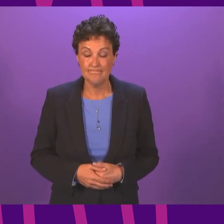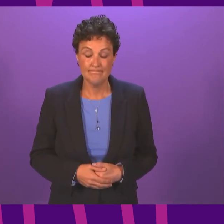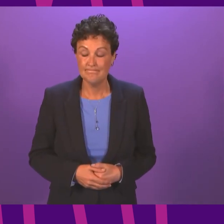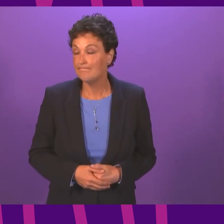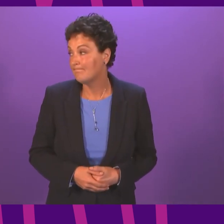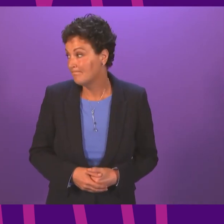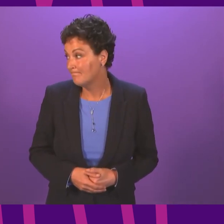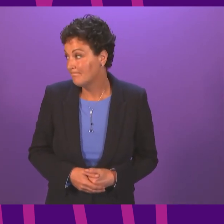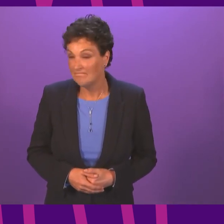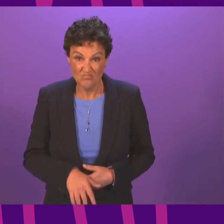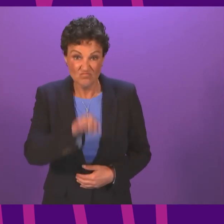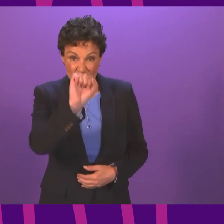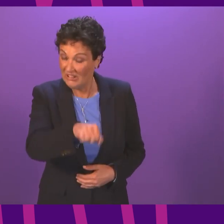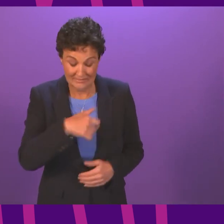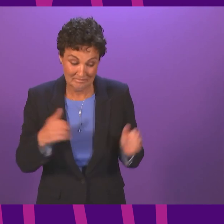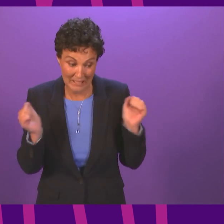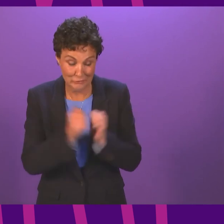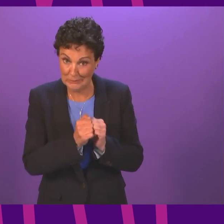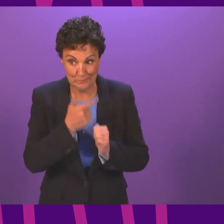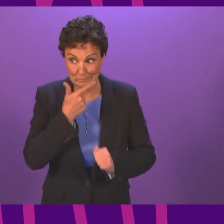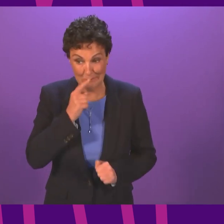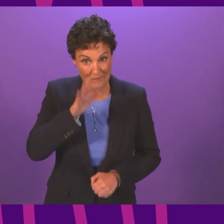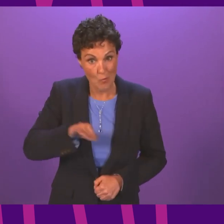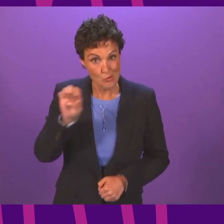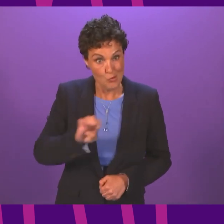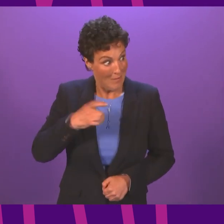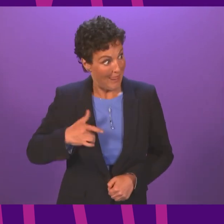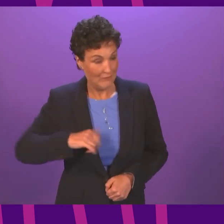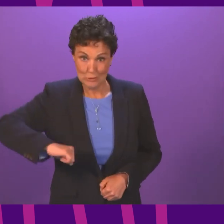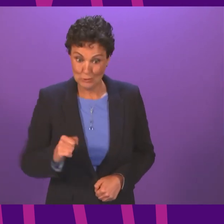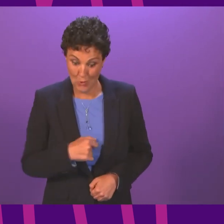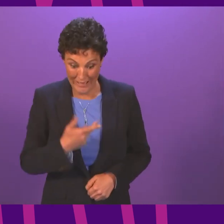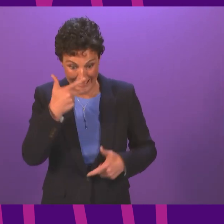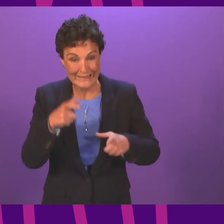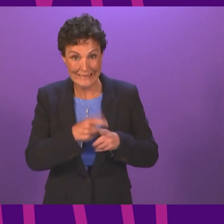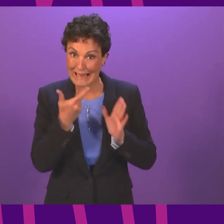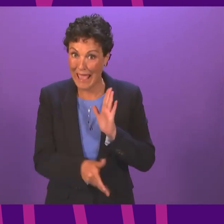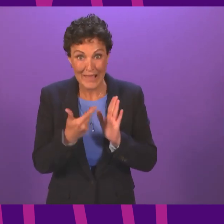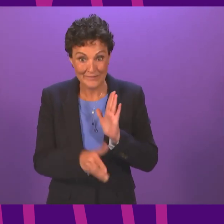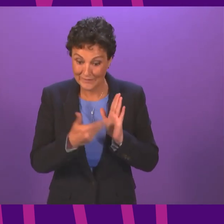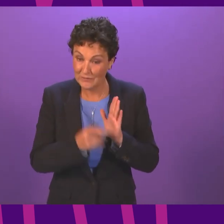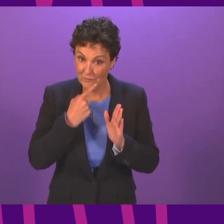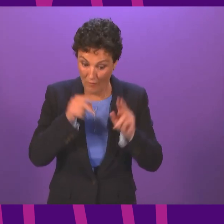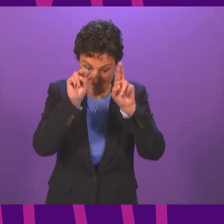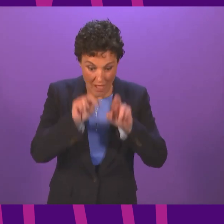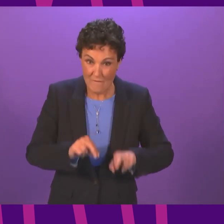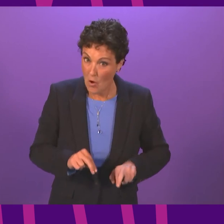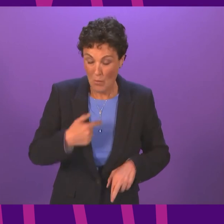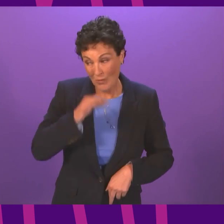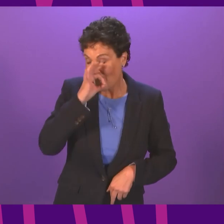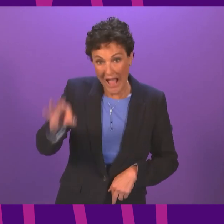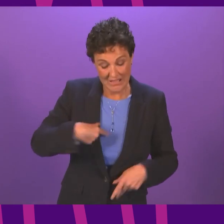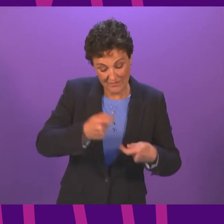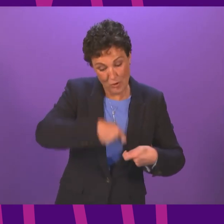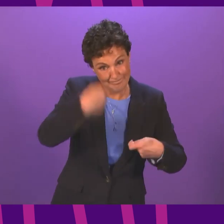significant unfair risks to EU nationals and we have continuously requested at the very least an extension to the EU SS deadline